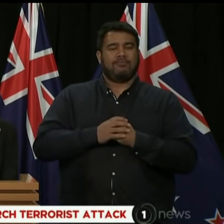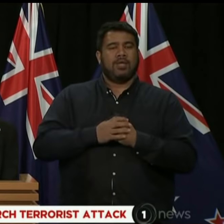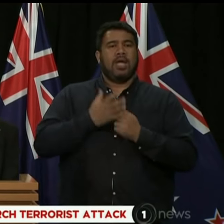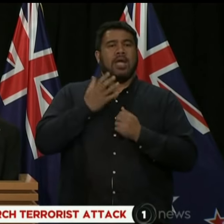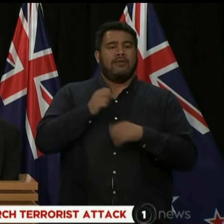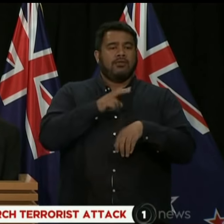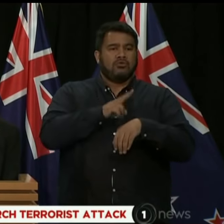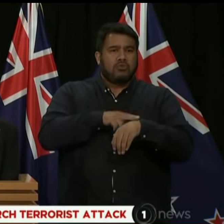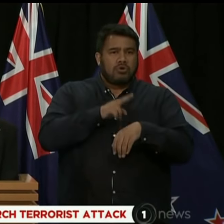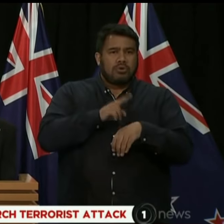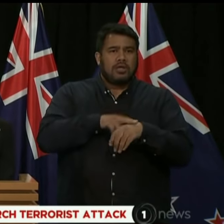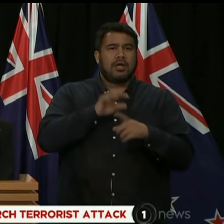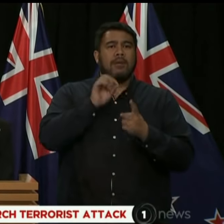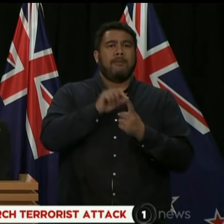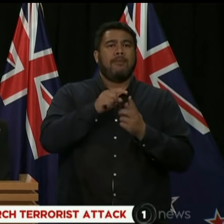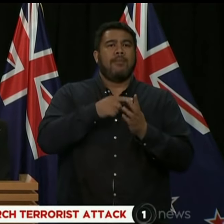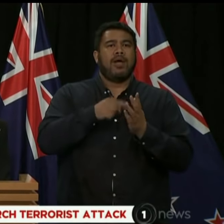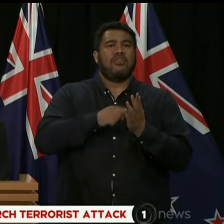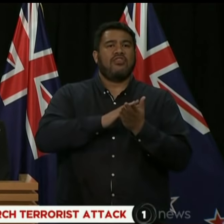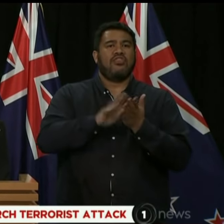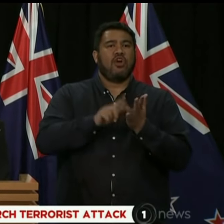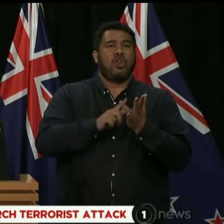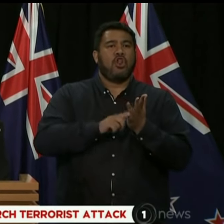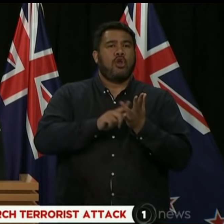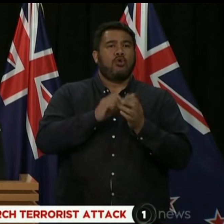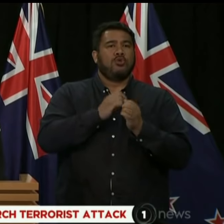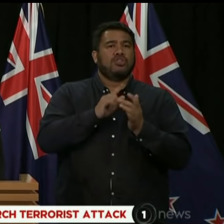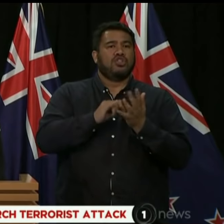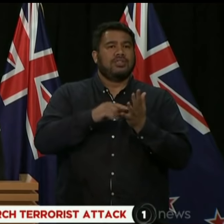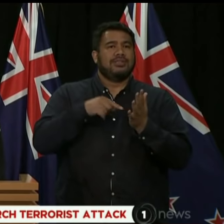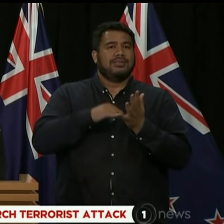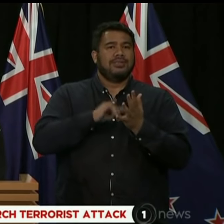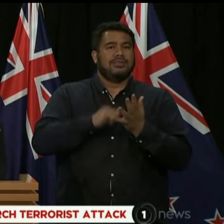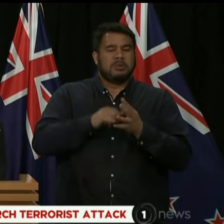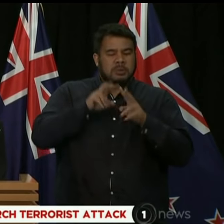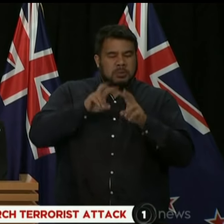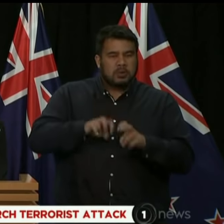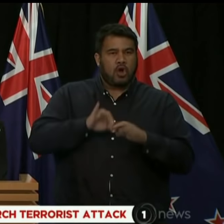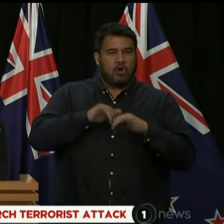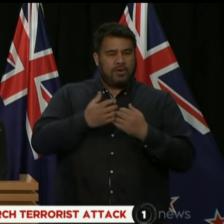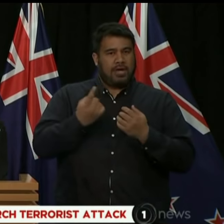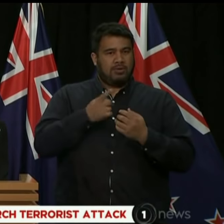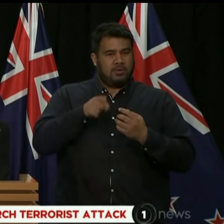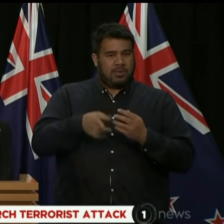and we have additional pathologists coming in from Australia.